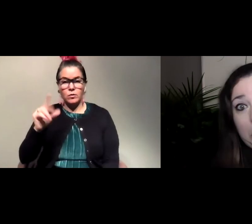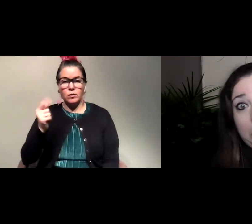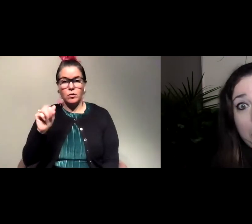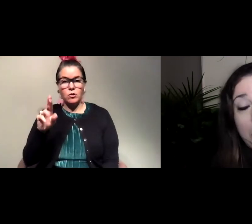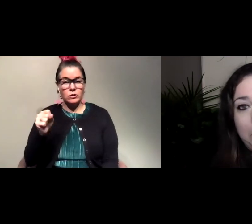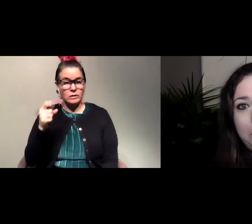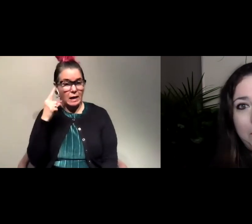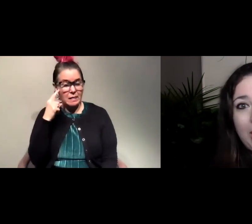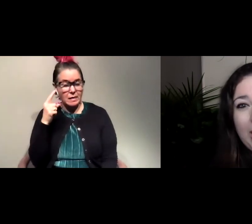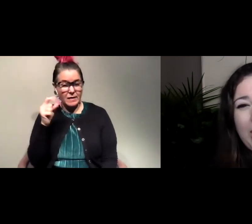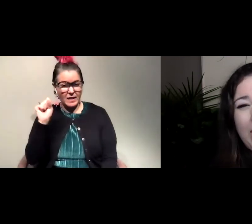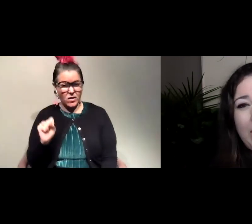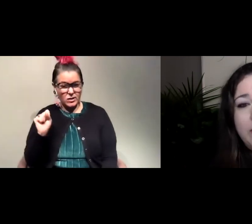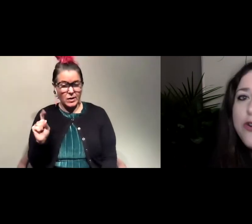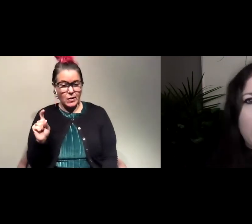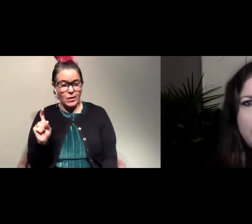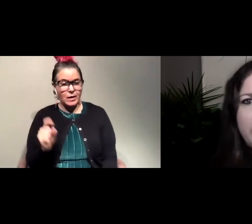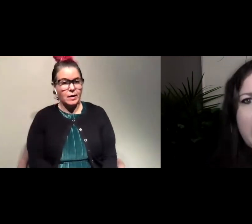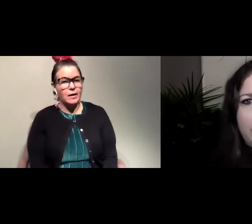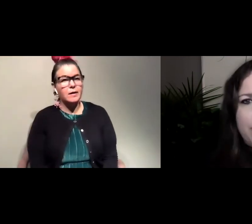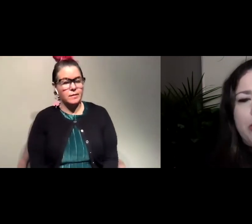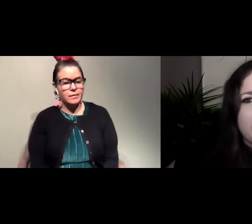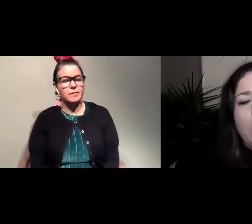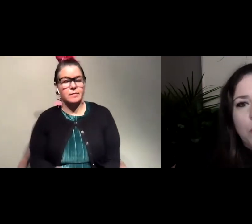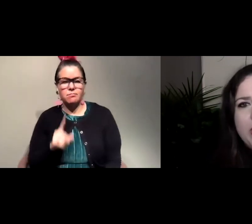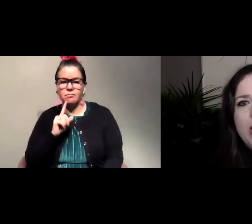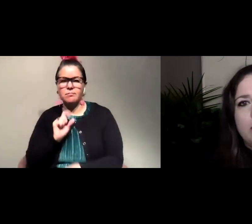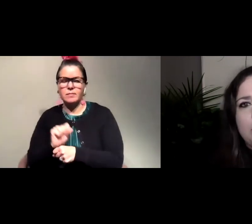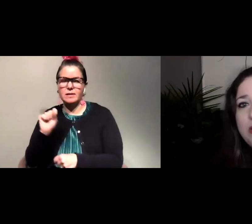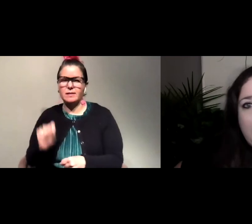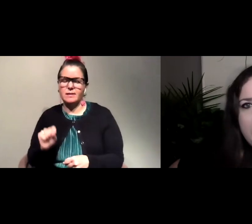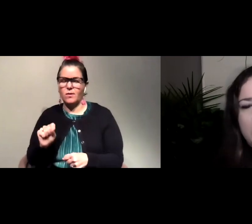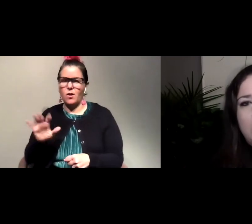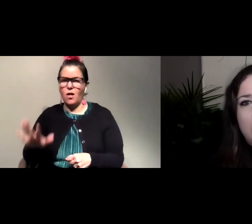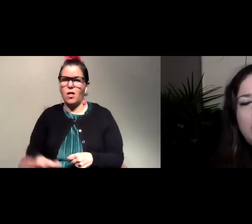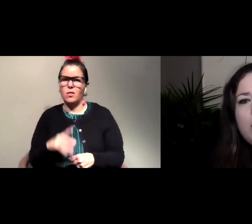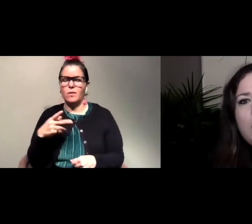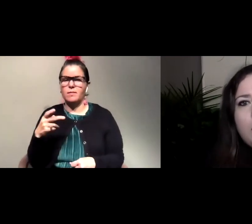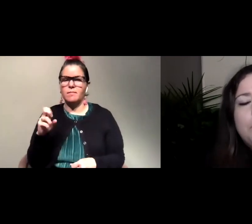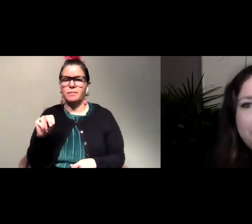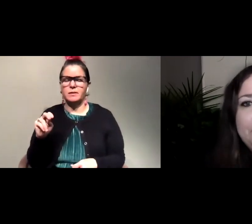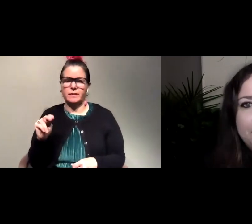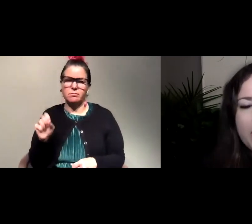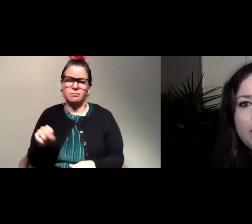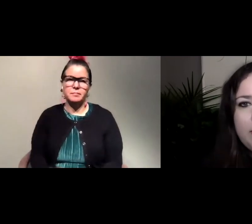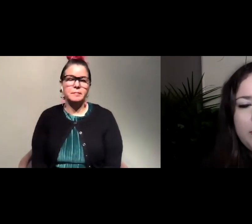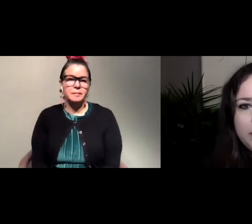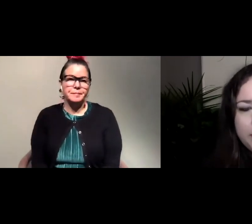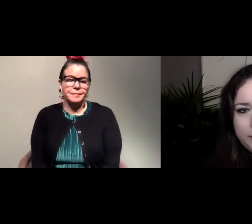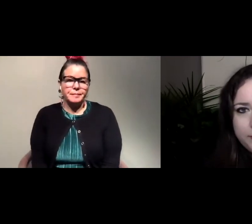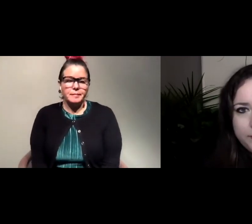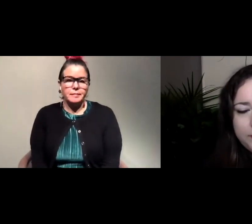Should they go that far south? Uh, they do go that far south for sure, because they're all the way down in Pennsylvania. Right. Um,